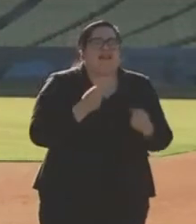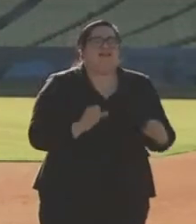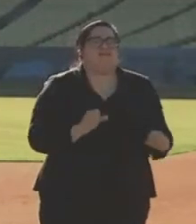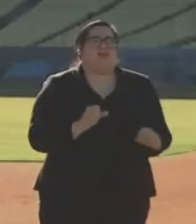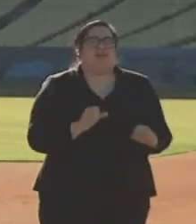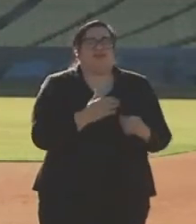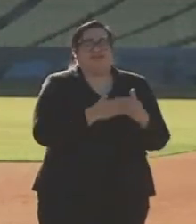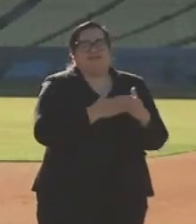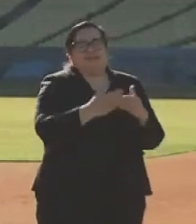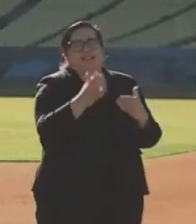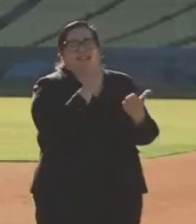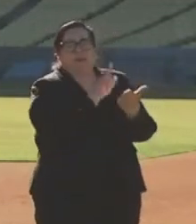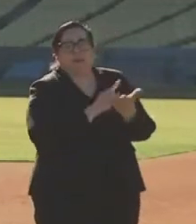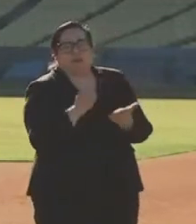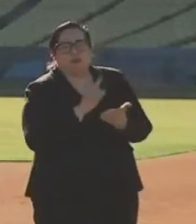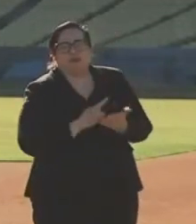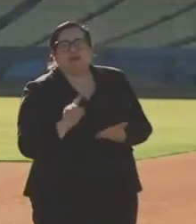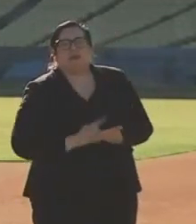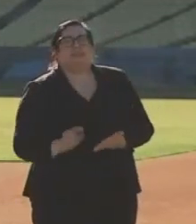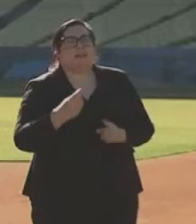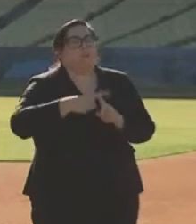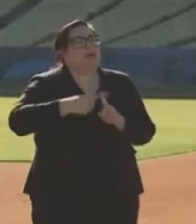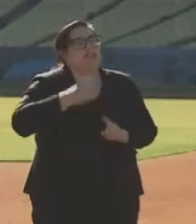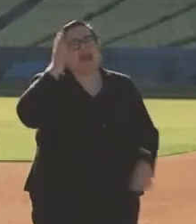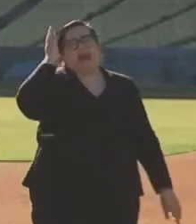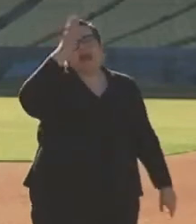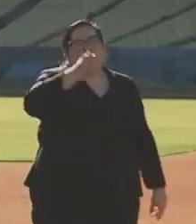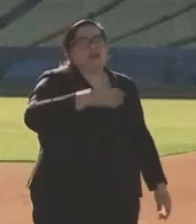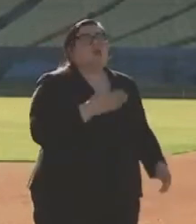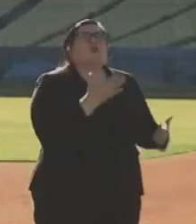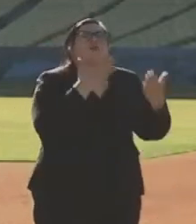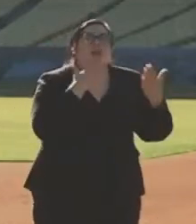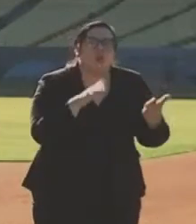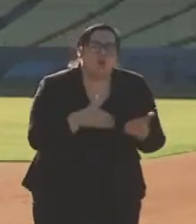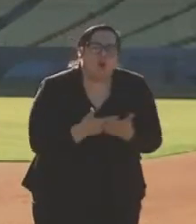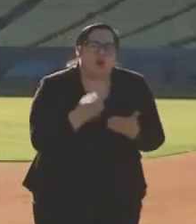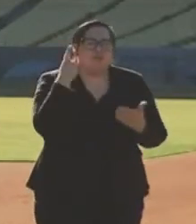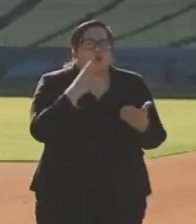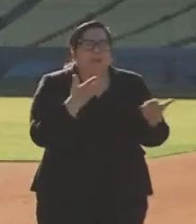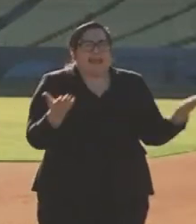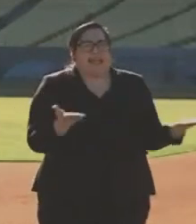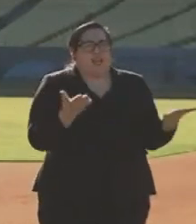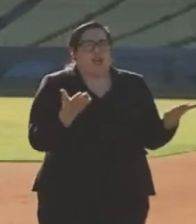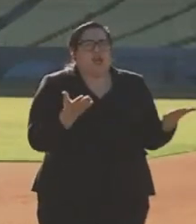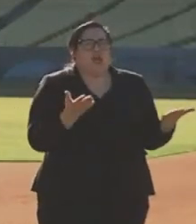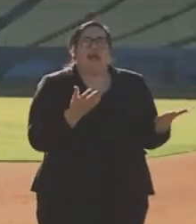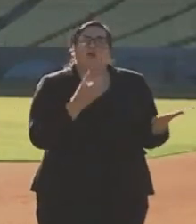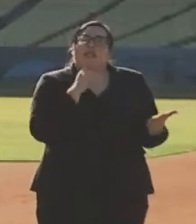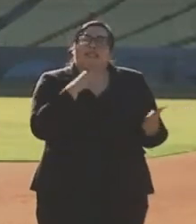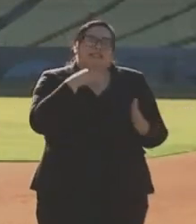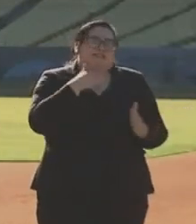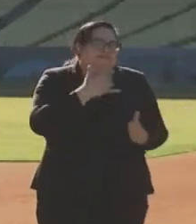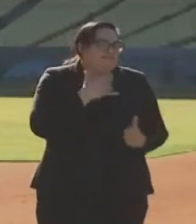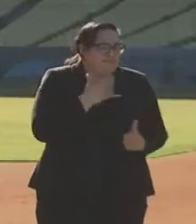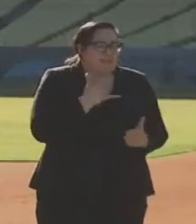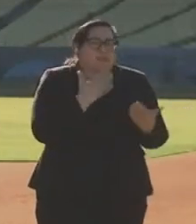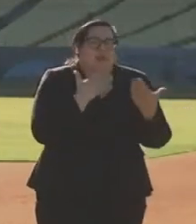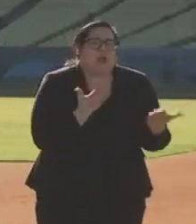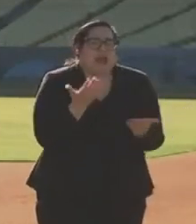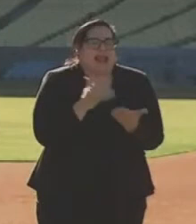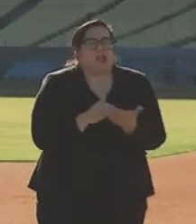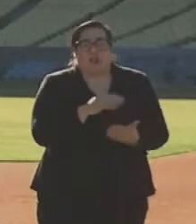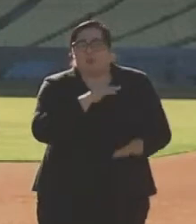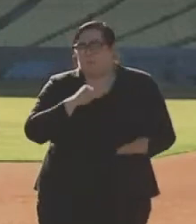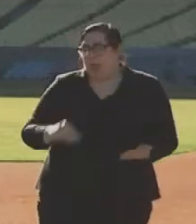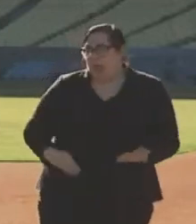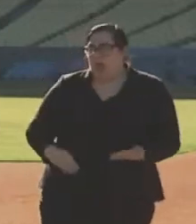in the days, weeks and many, many months ahead. So thank you all for being here. Deep gratitude again to the